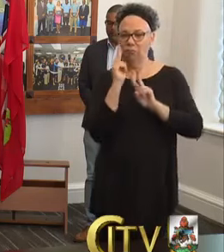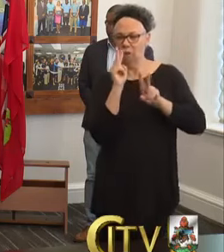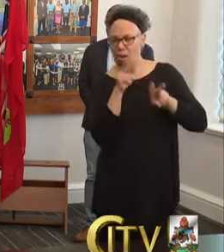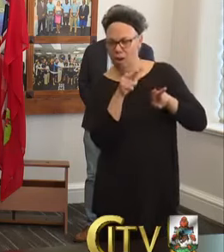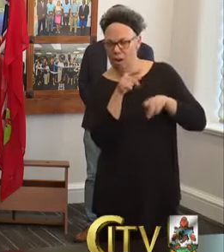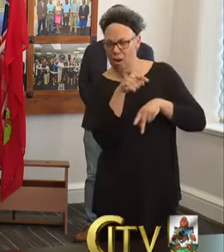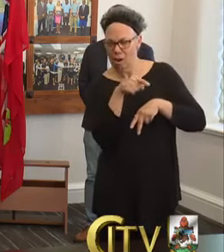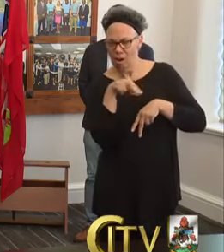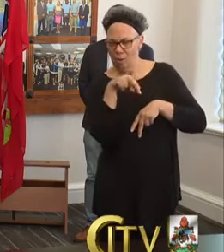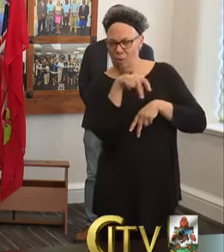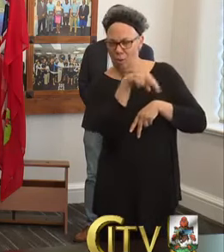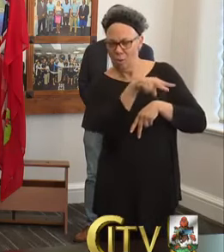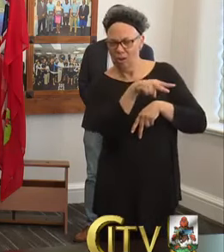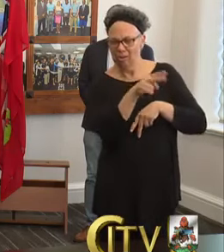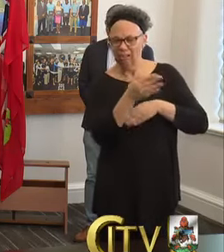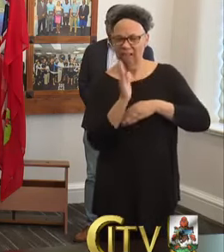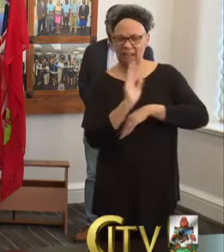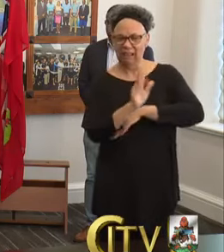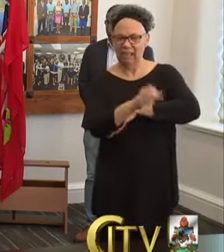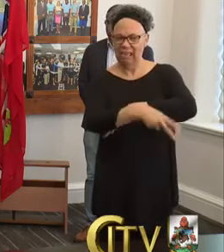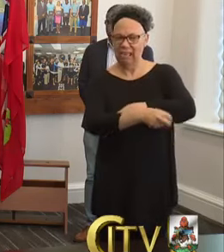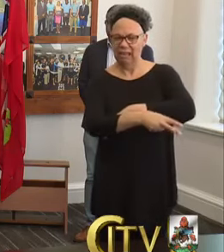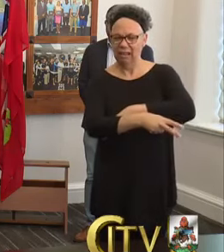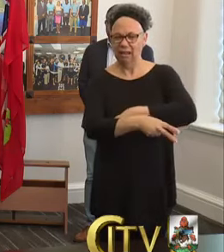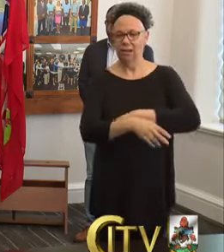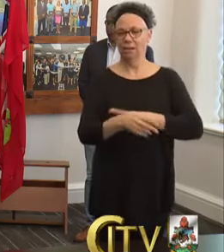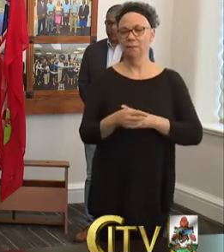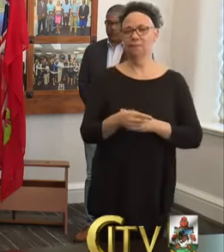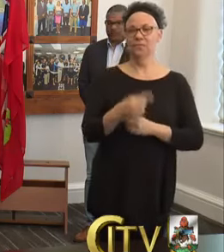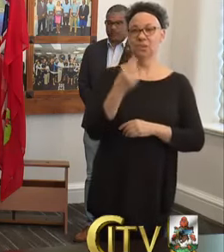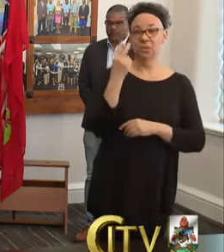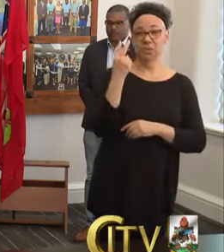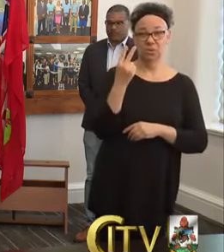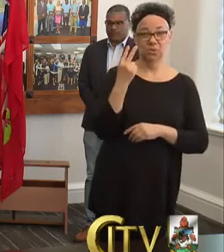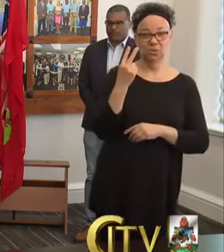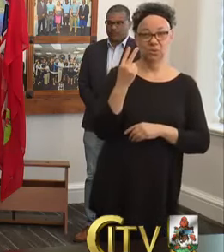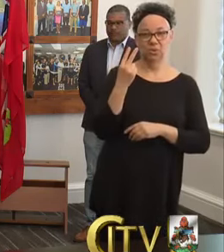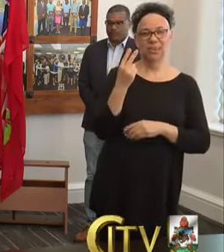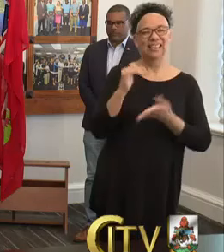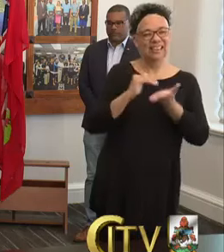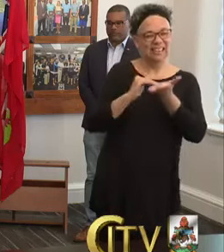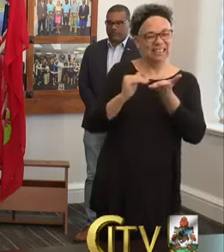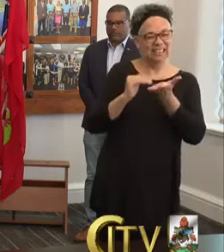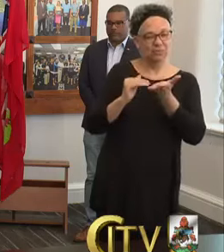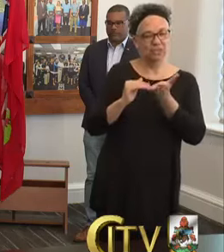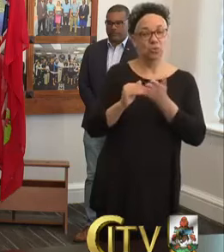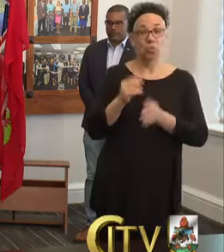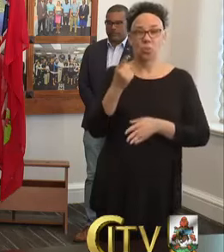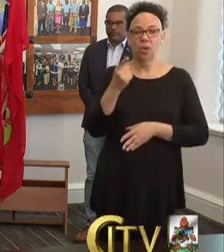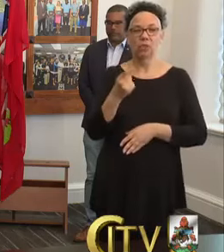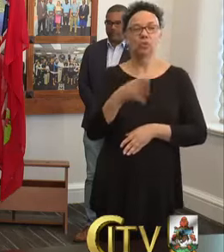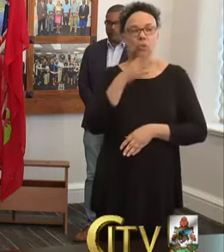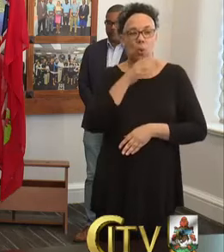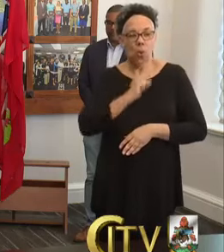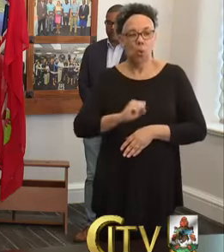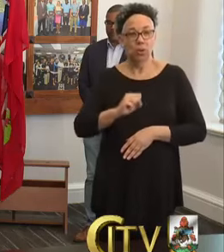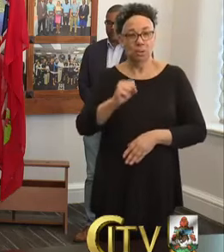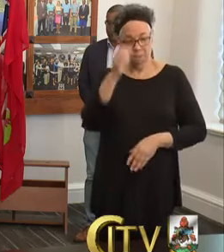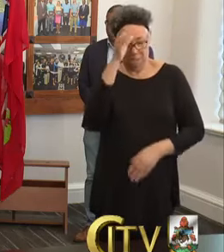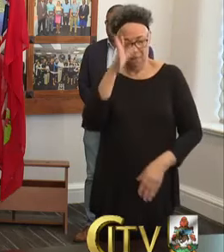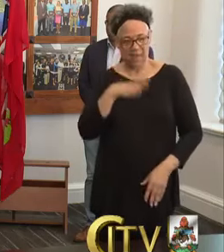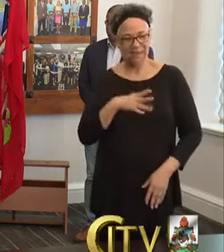There were two on the fly curfew exemptions that were given. One was an elderly couple. The male is a cancer patient and required